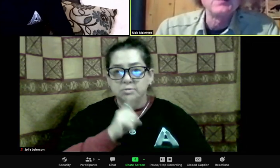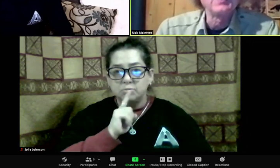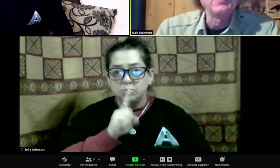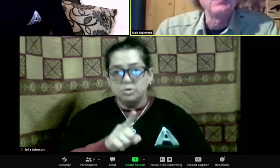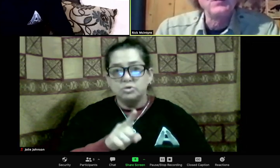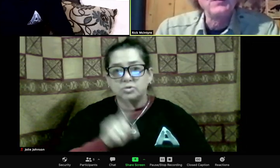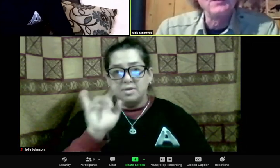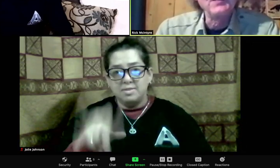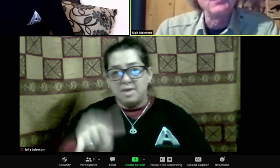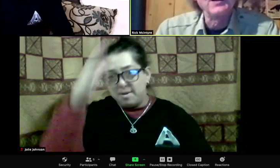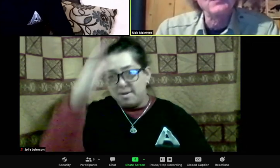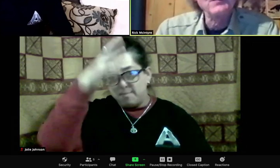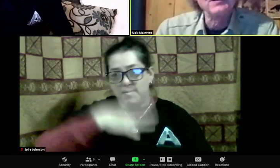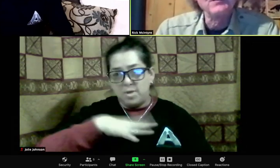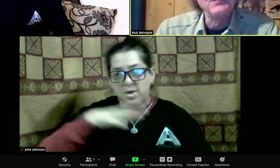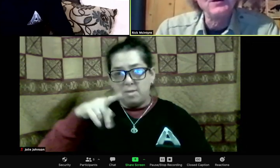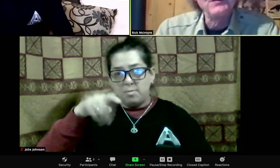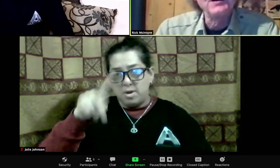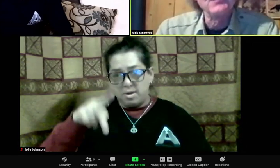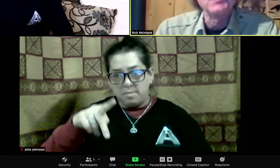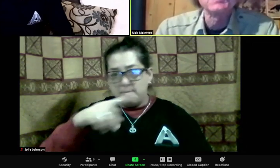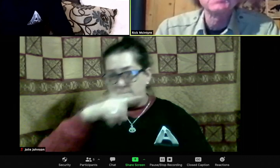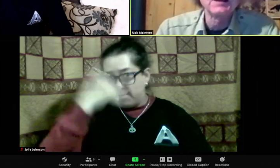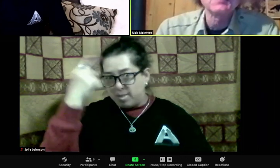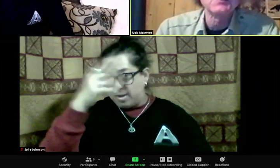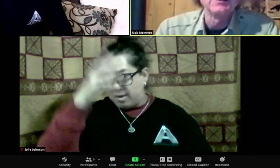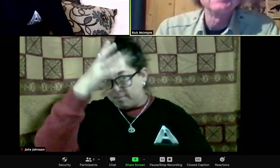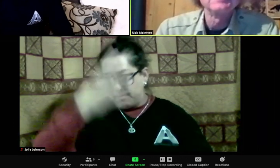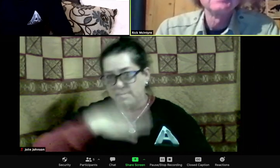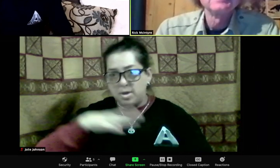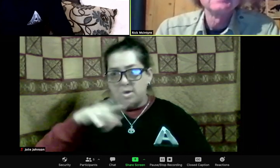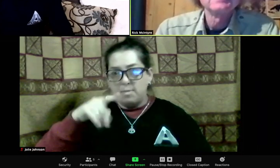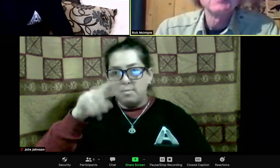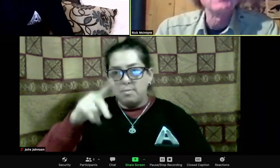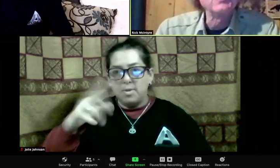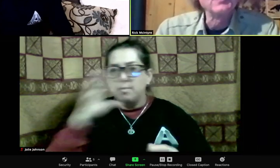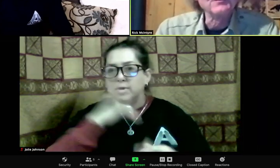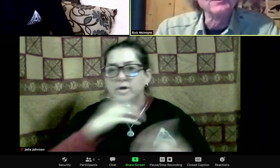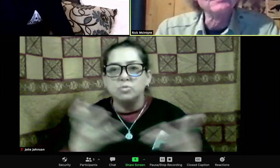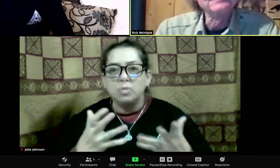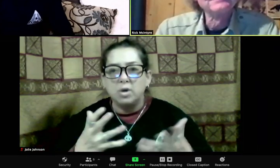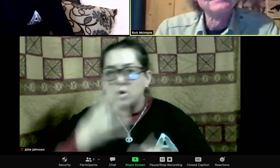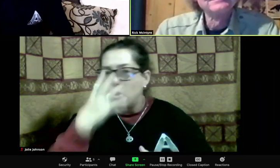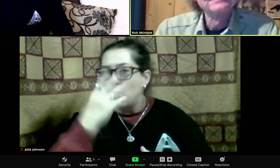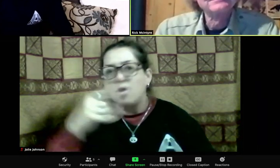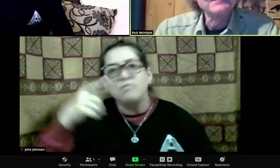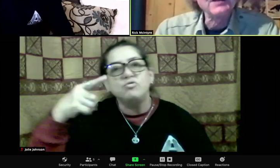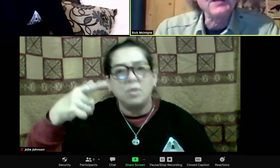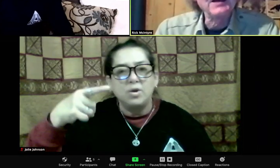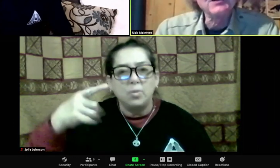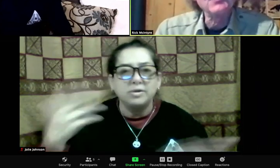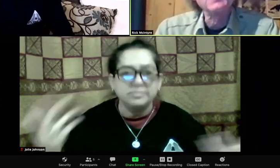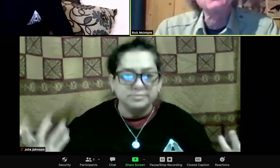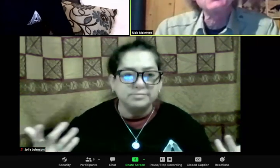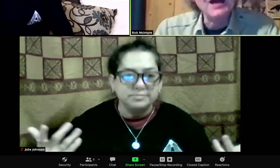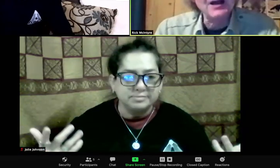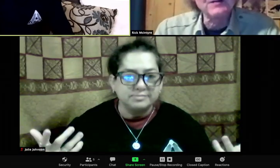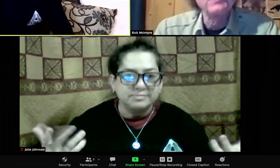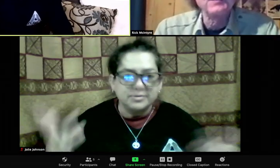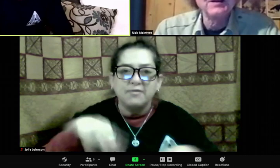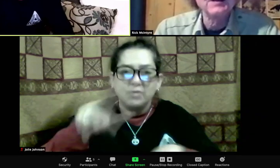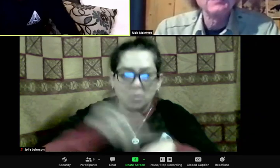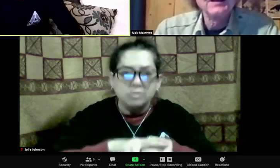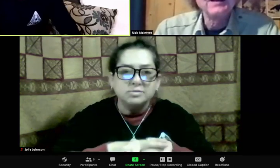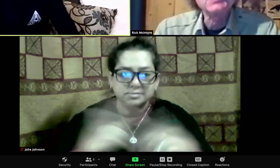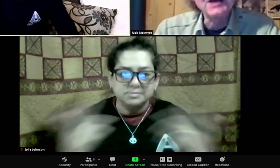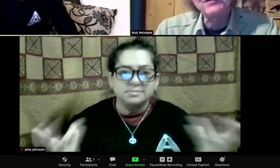father, but despite that, he was acting exactly as his father had behaved so many months